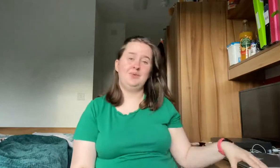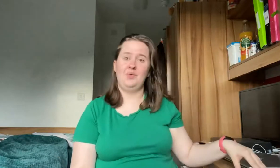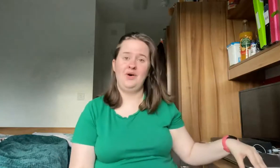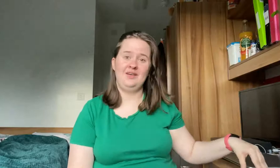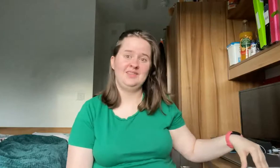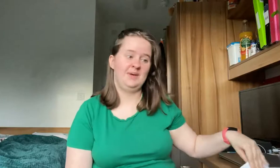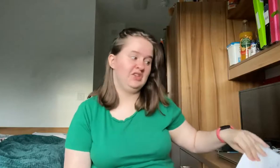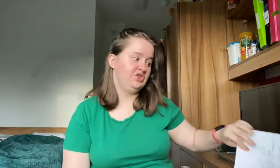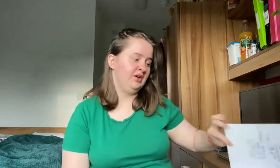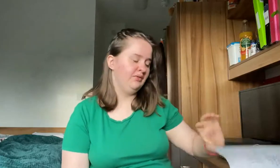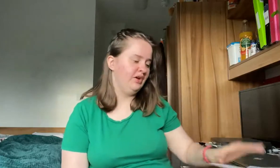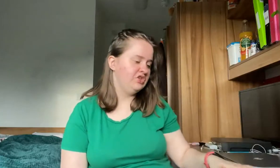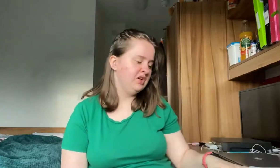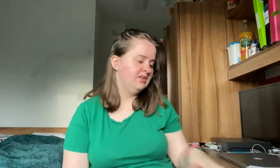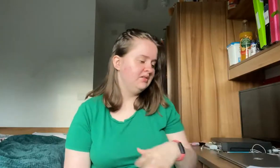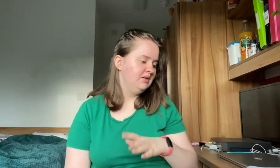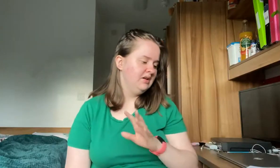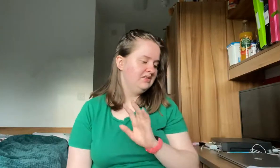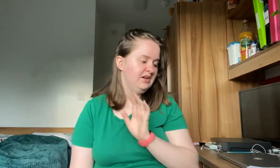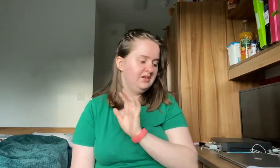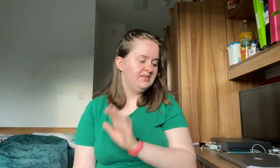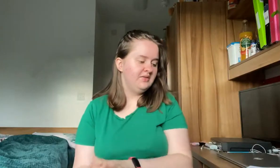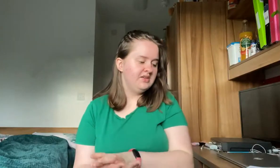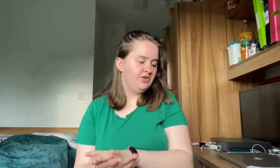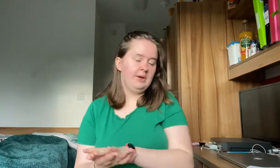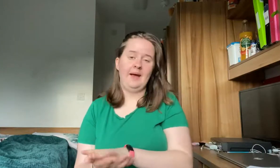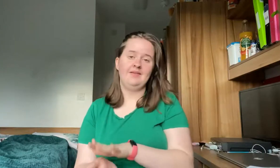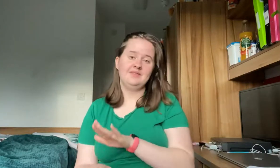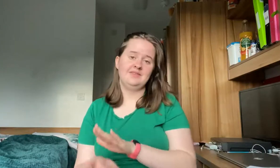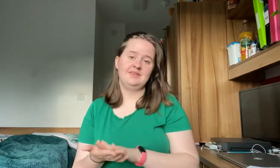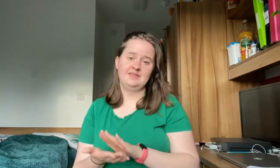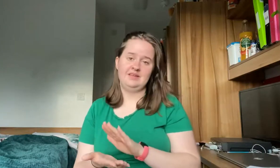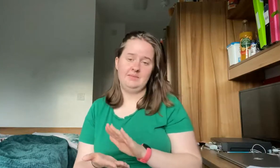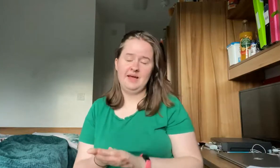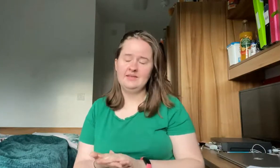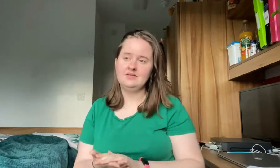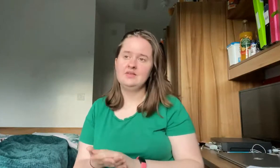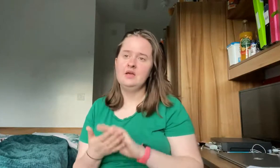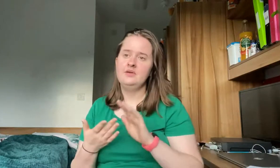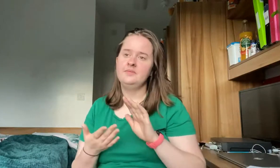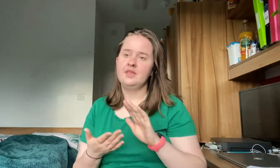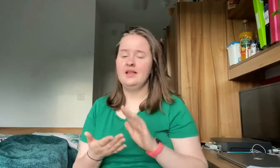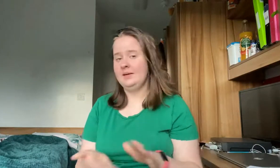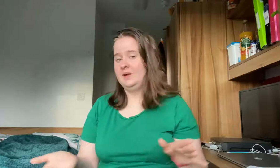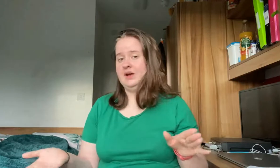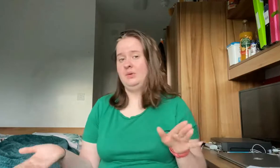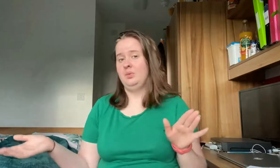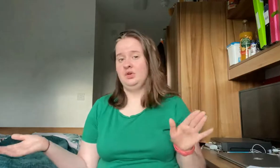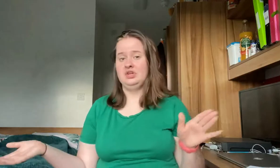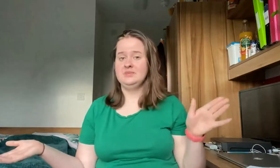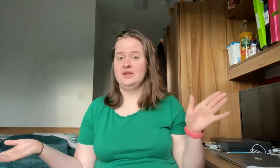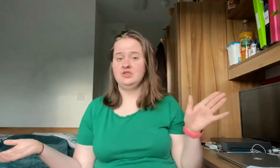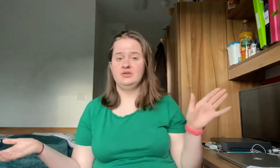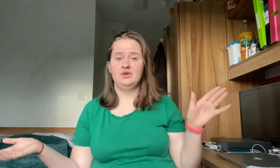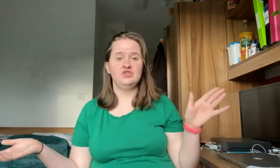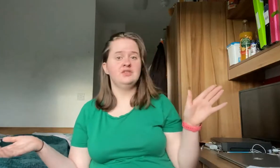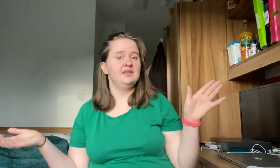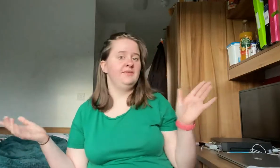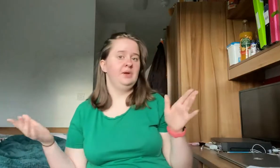what I spent during freshers so £73.60 let me know what you spent during freshers if you